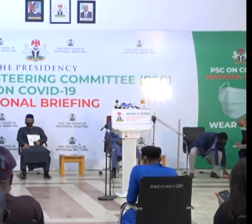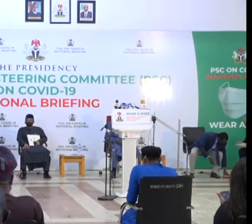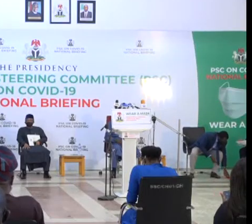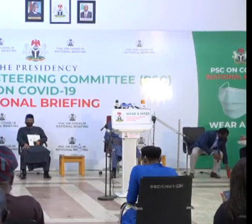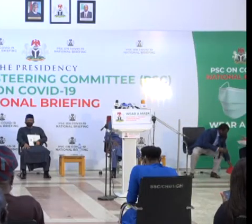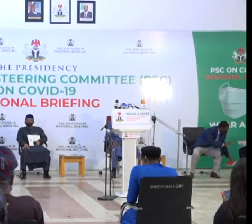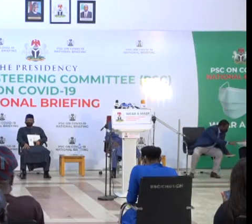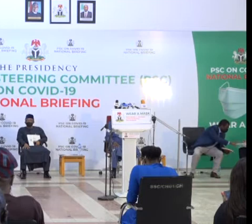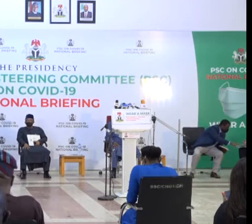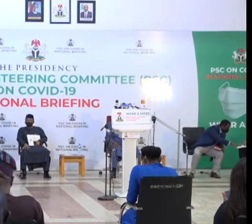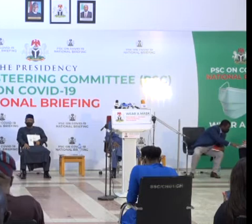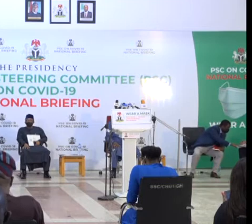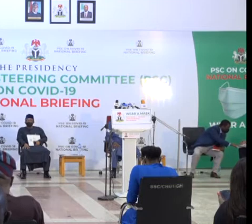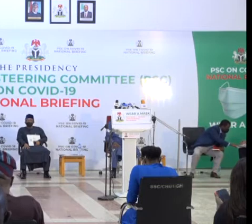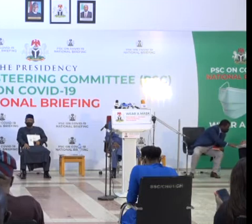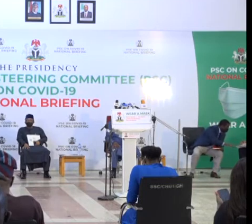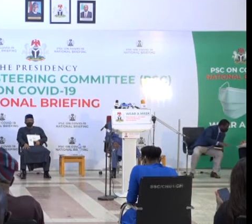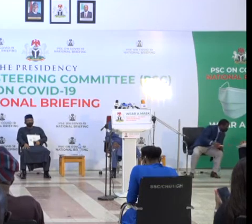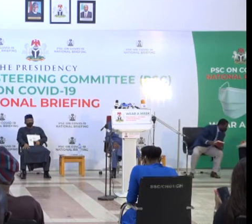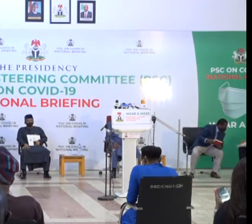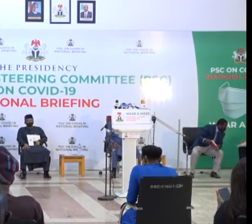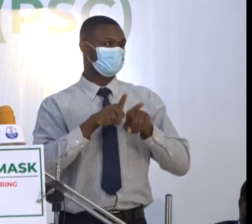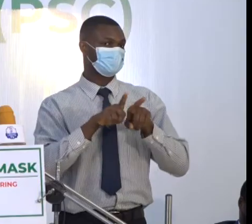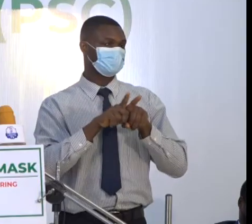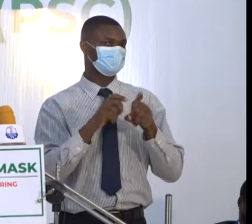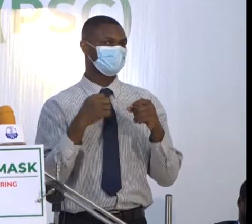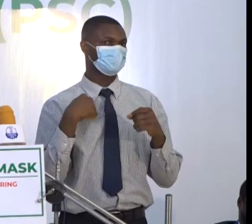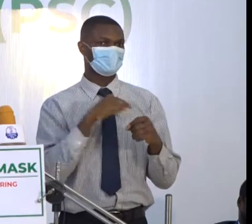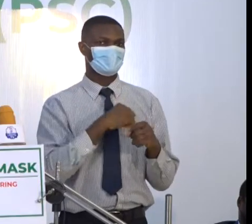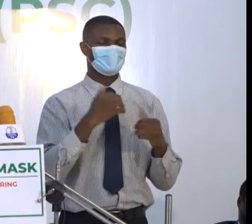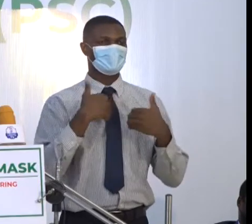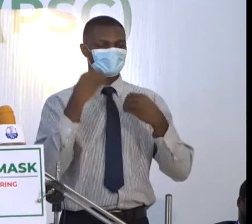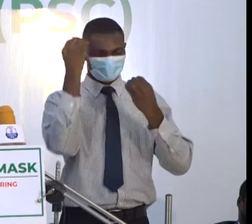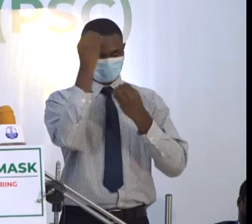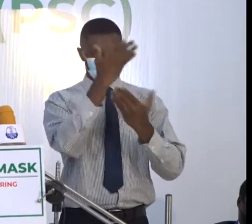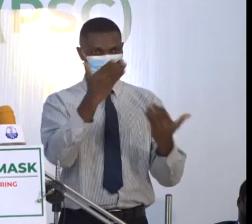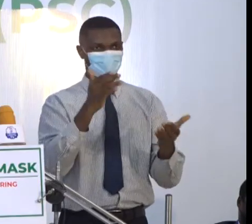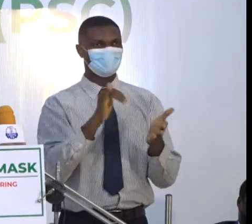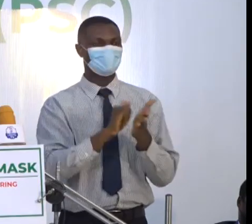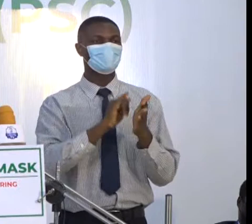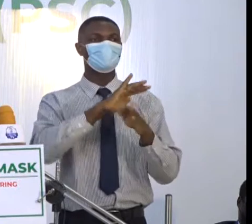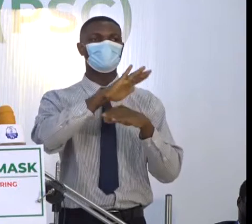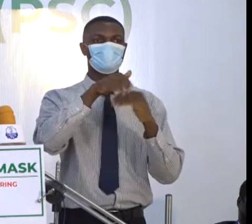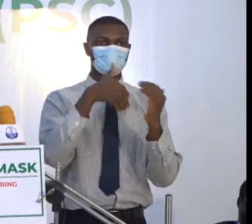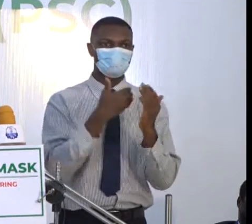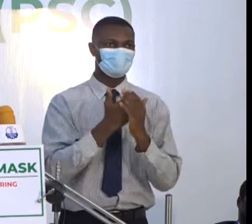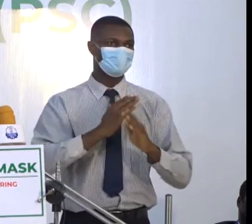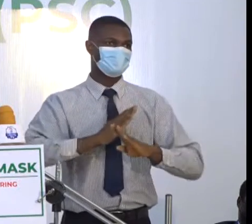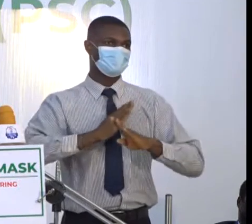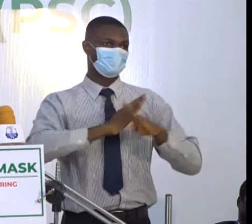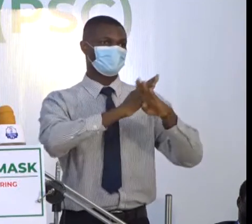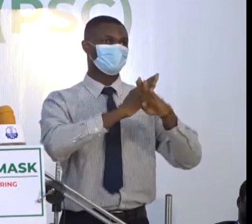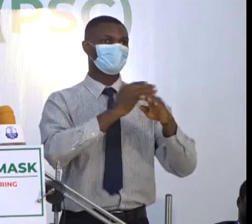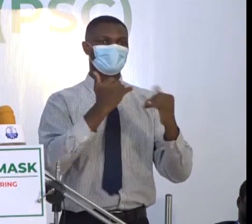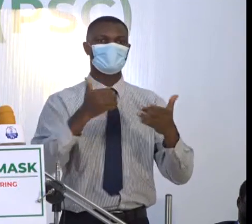pandemic rages in Nigeria. Secretary to the Government of the Federation and Chairman of the Committee, Mr. Boss Mustapha, speaks